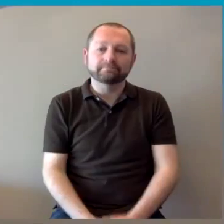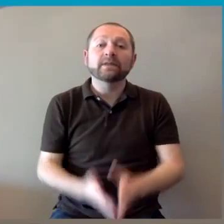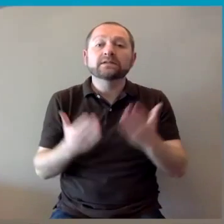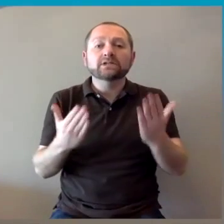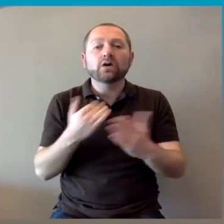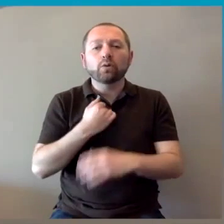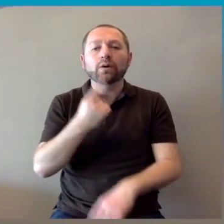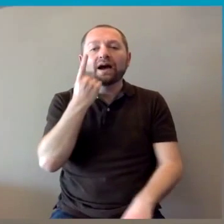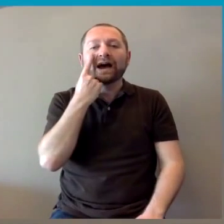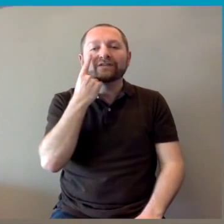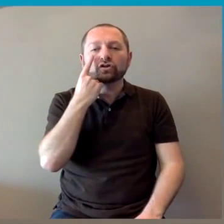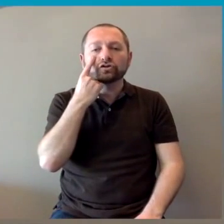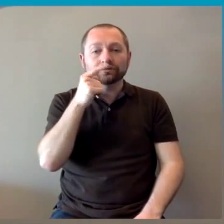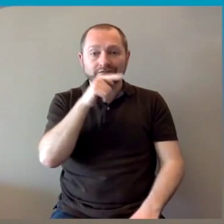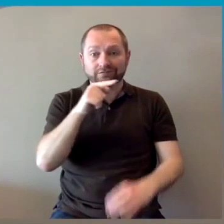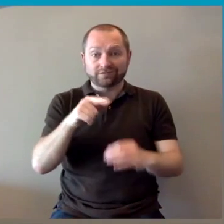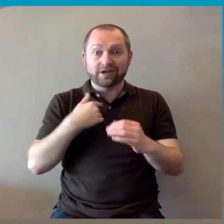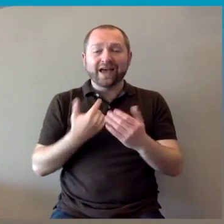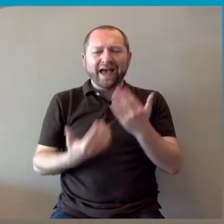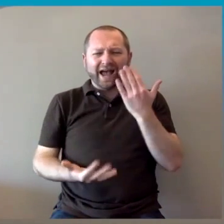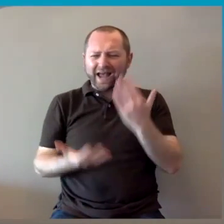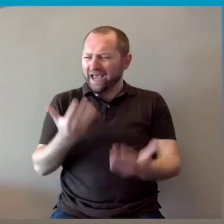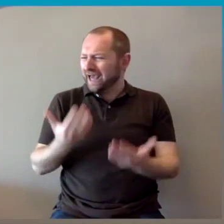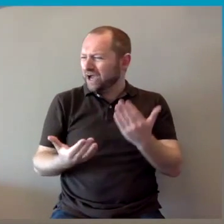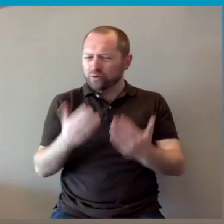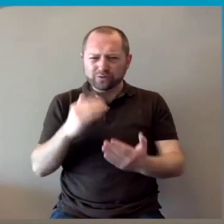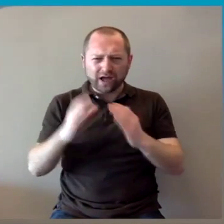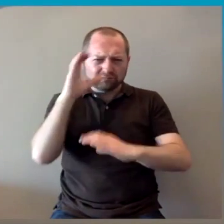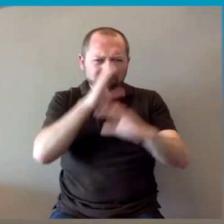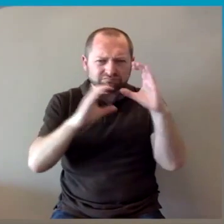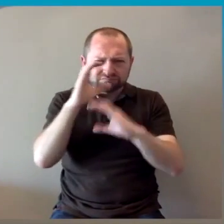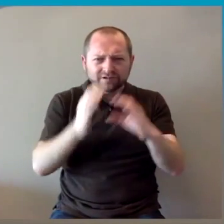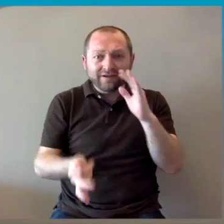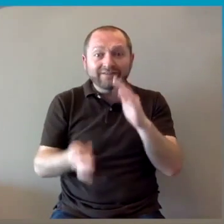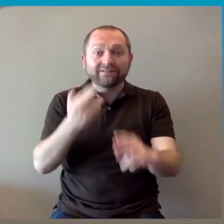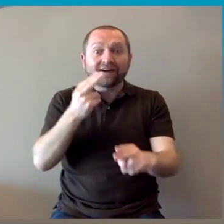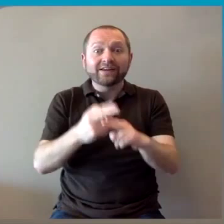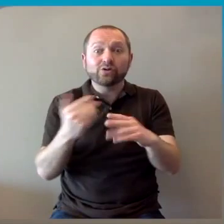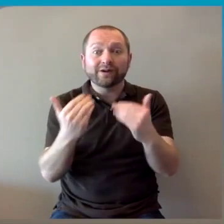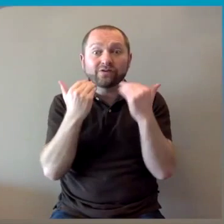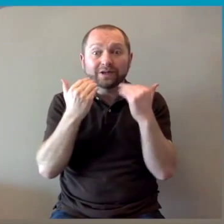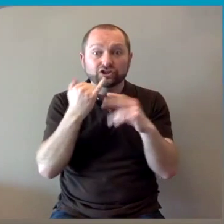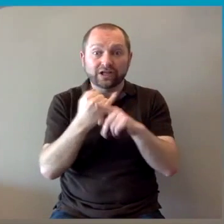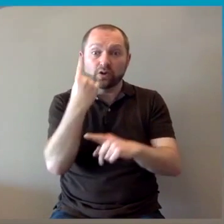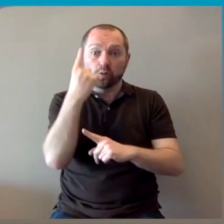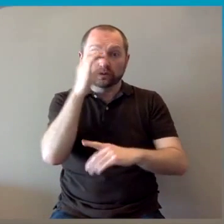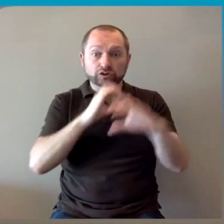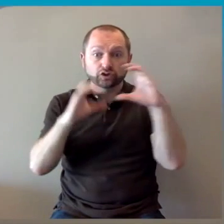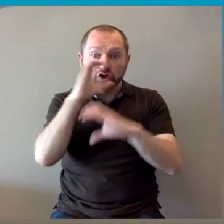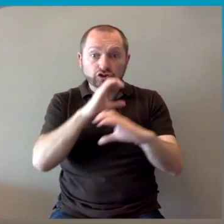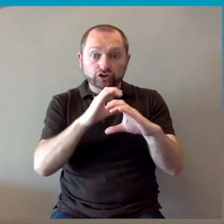So we're going to look specifically in this presentation about on how to use UCD Library OneSearch to find a book.